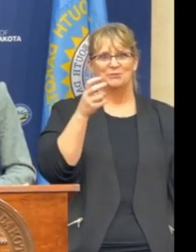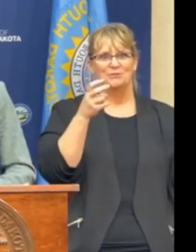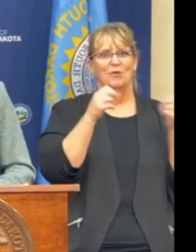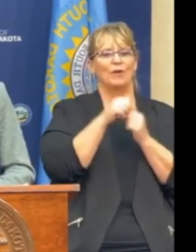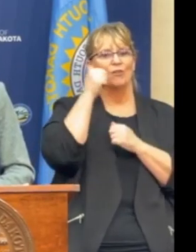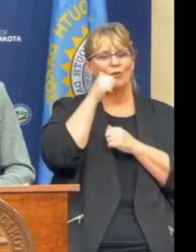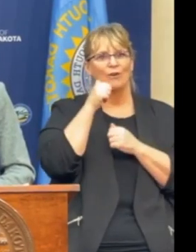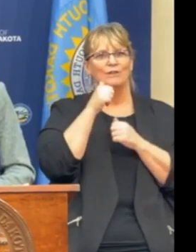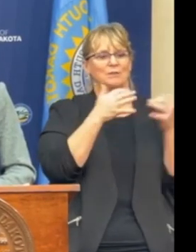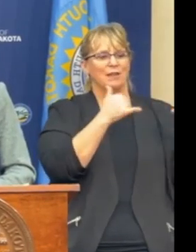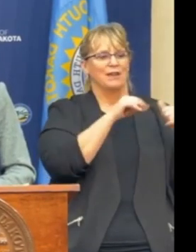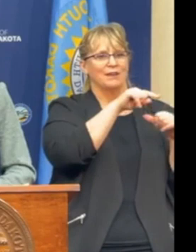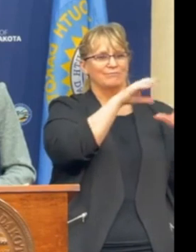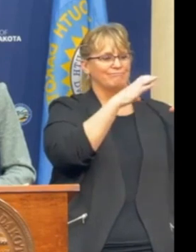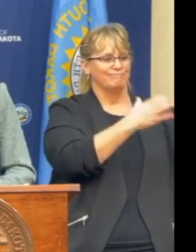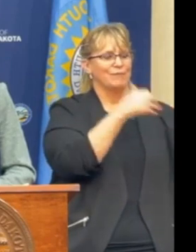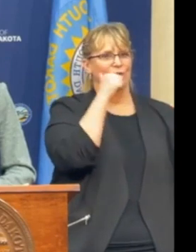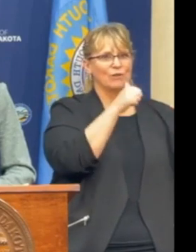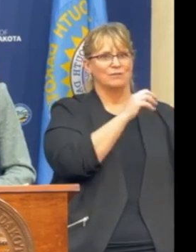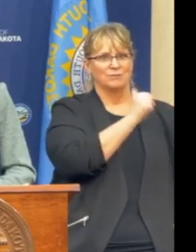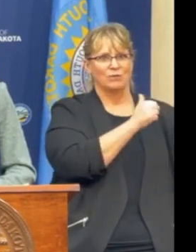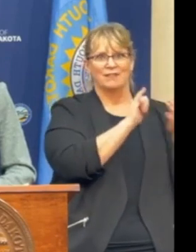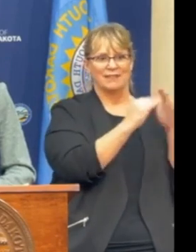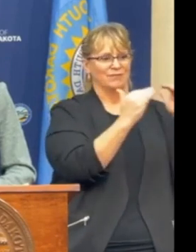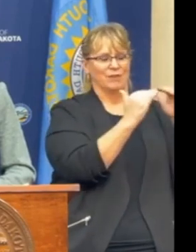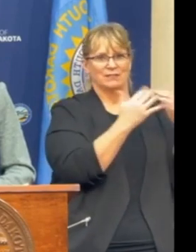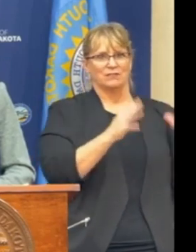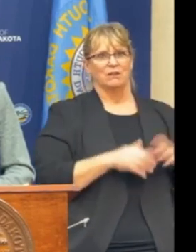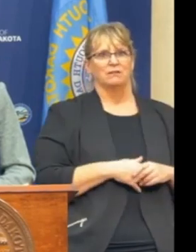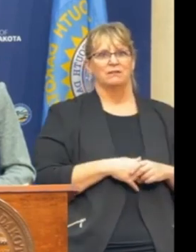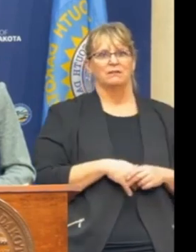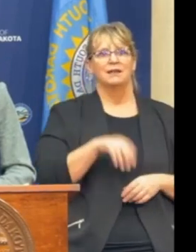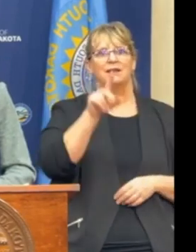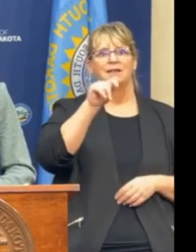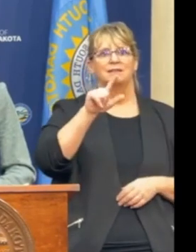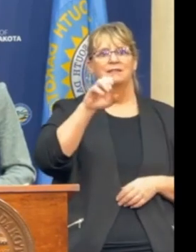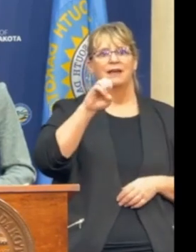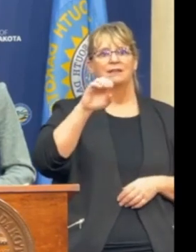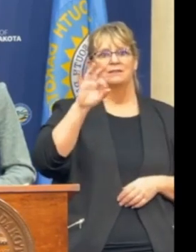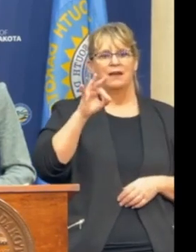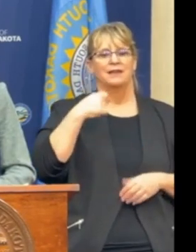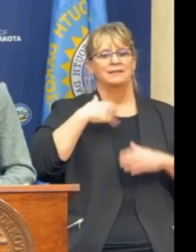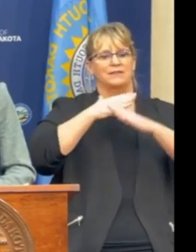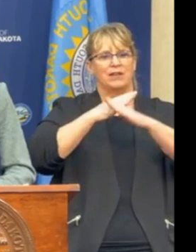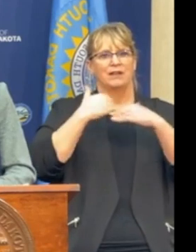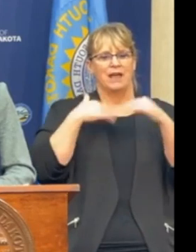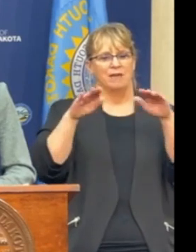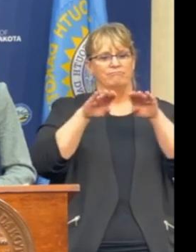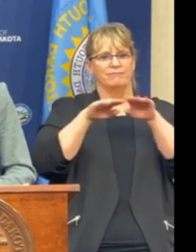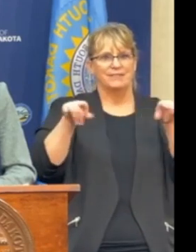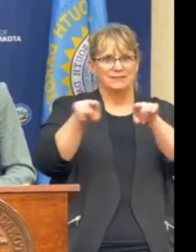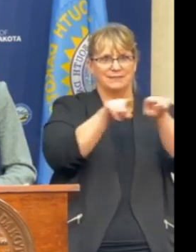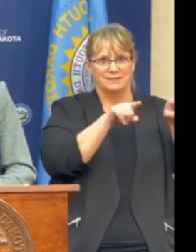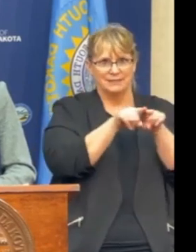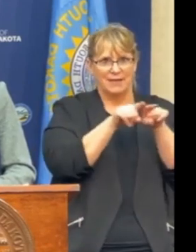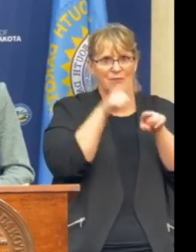girls playing only in girls sports is just a fairness issue. It's about Title IX and defending an opportunity to have a level playing field for